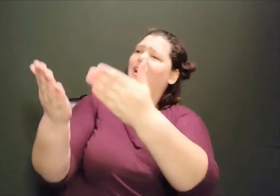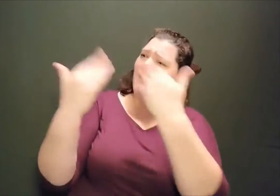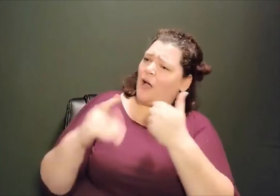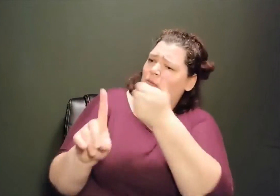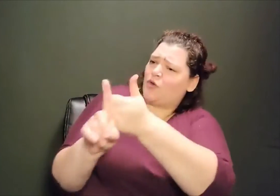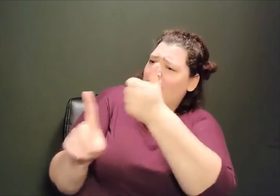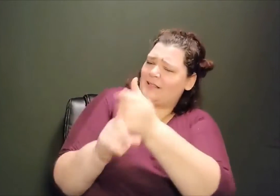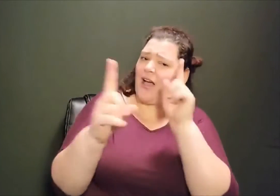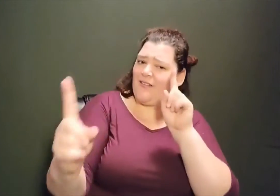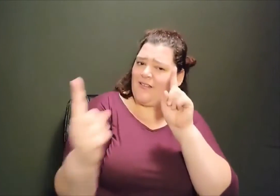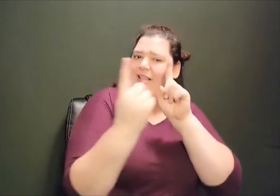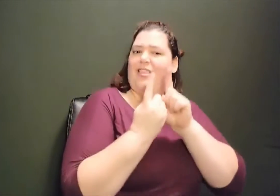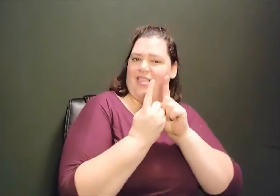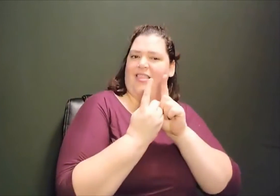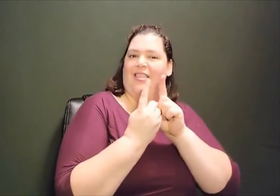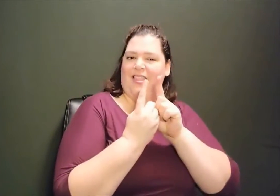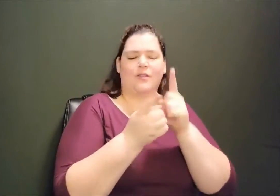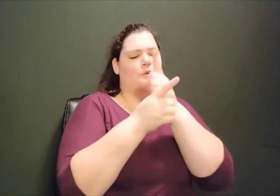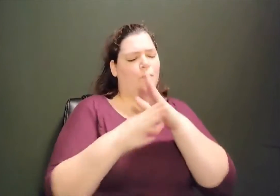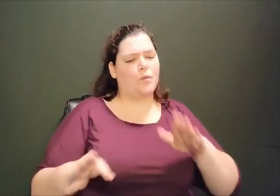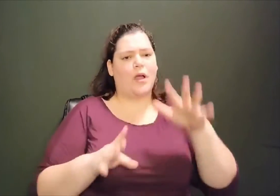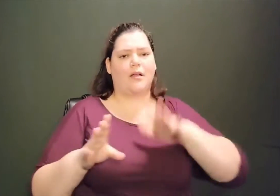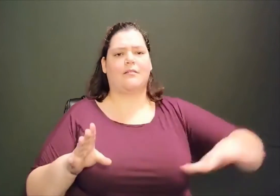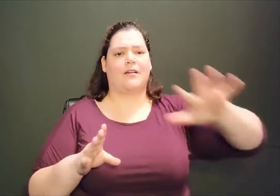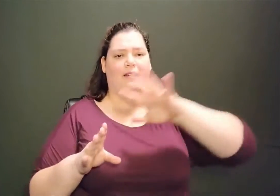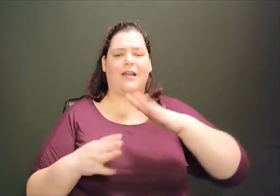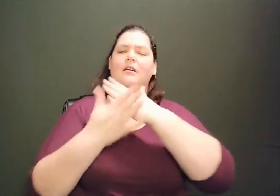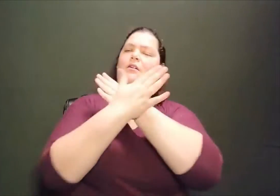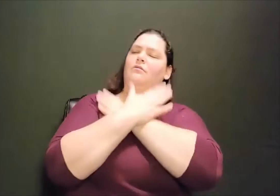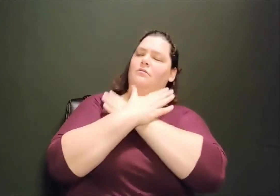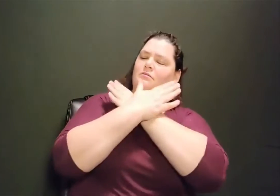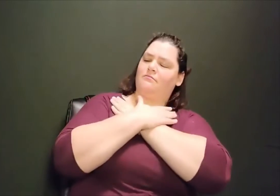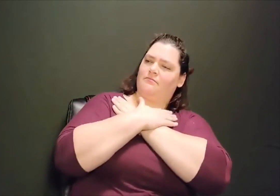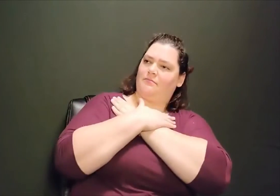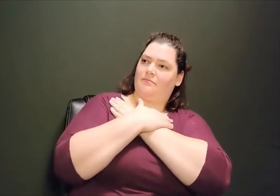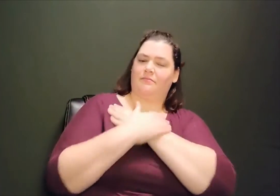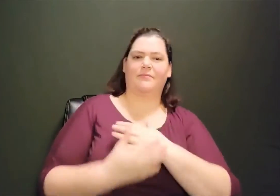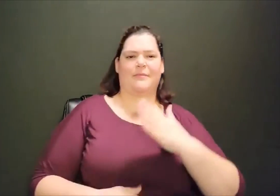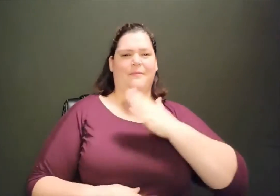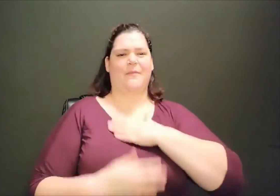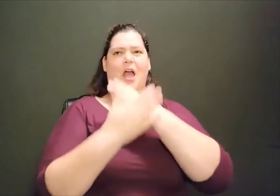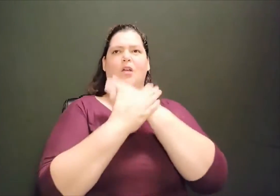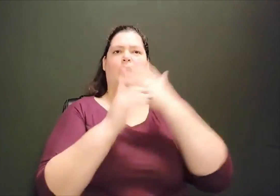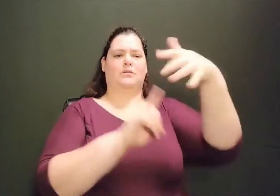Even Jesus suggested, come with me by yourselves to a quiet place and get some rest.